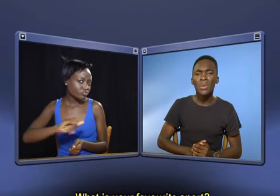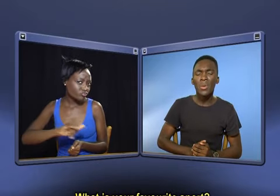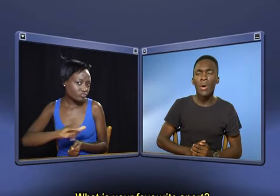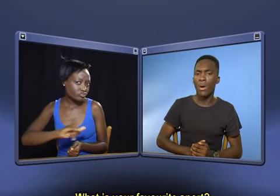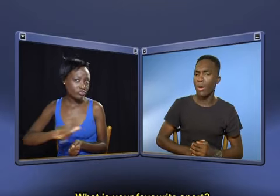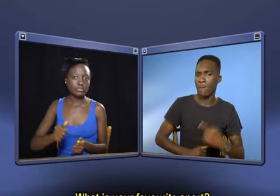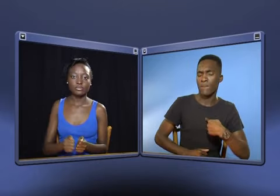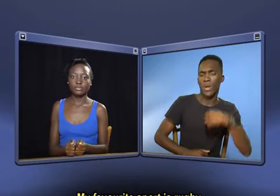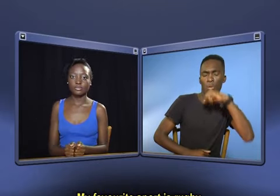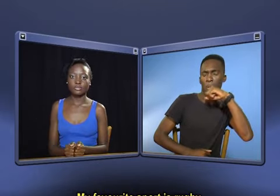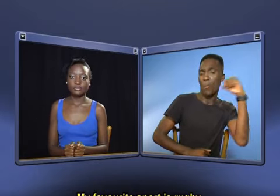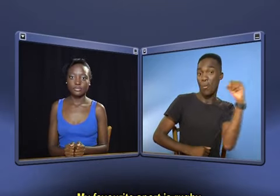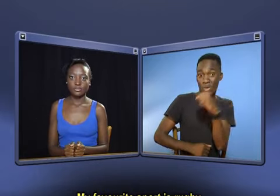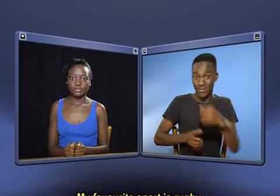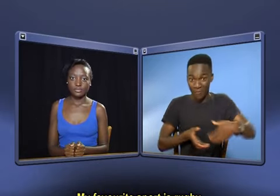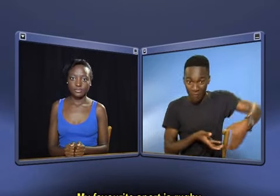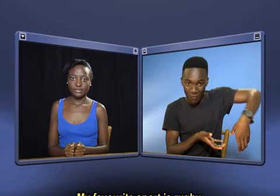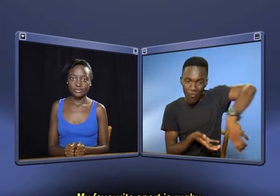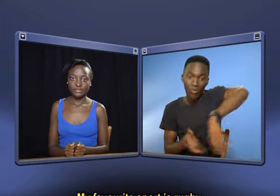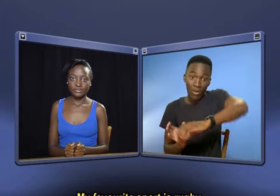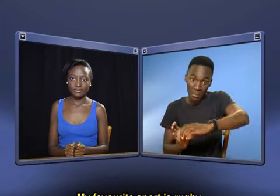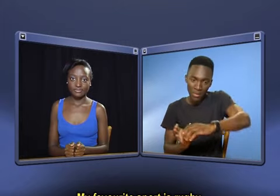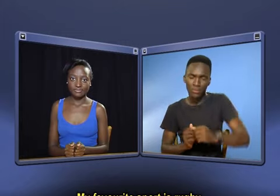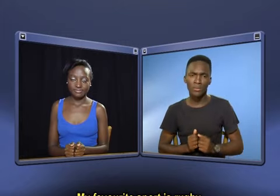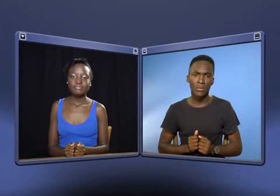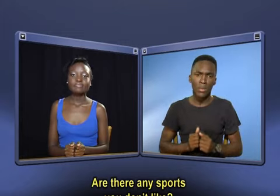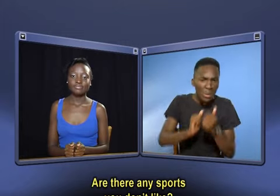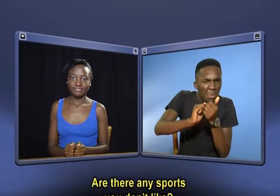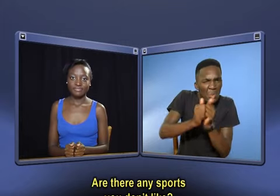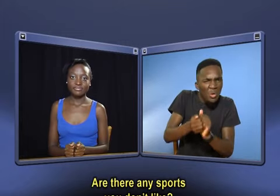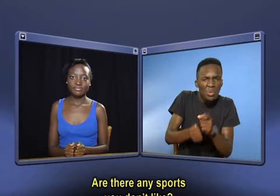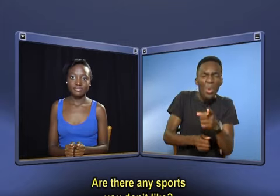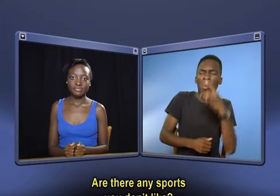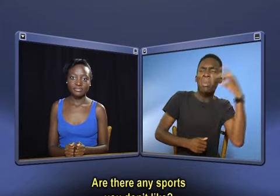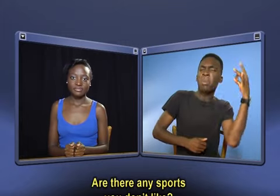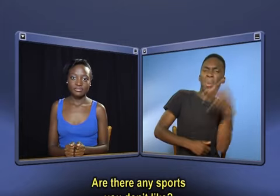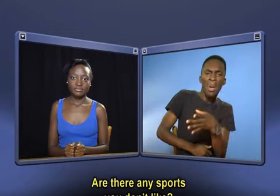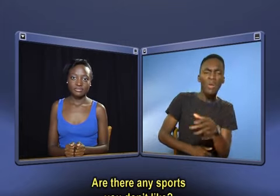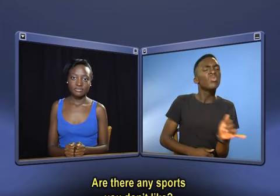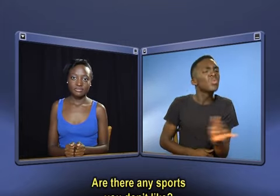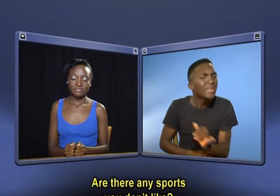favourite sport? My favourite sport is rugby. Are there any sports you don't like?